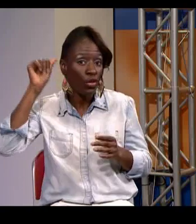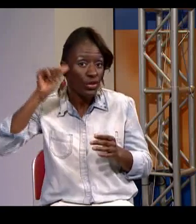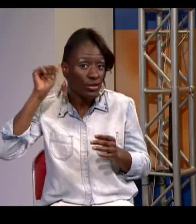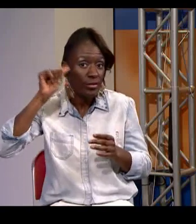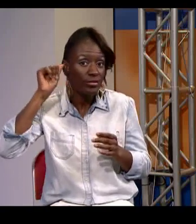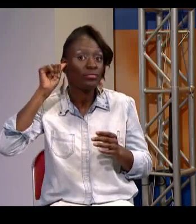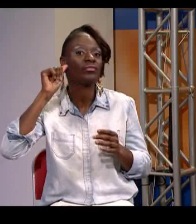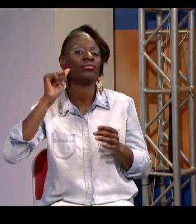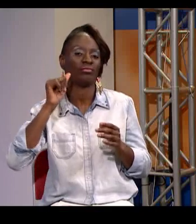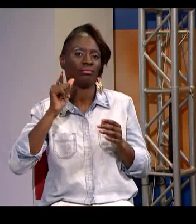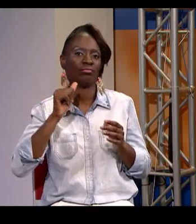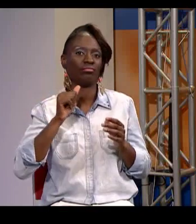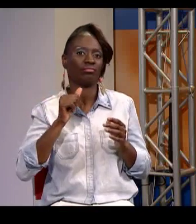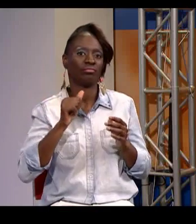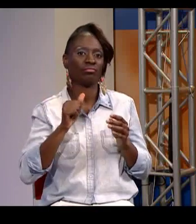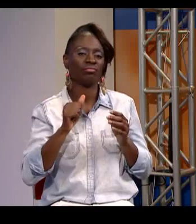They also have their audiology services.